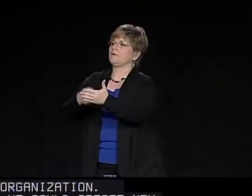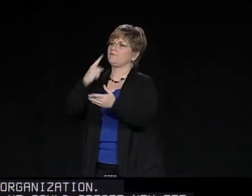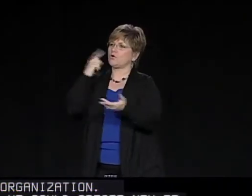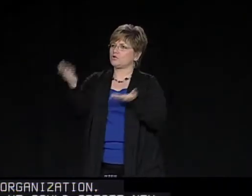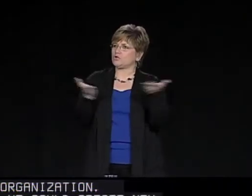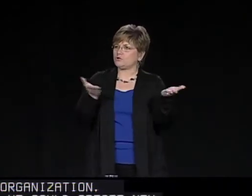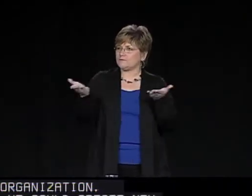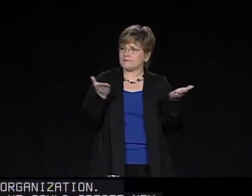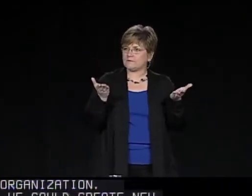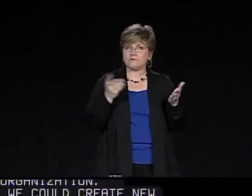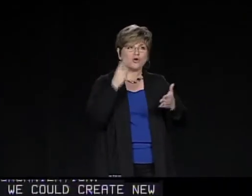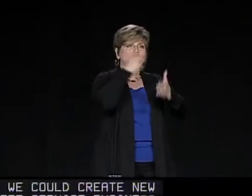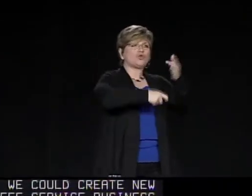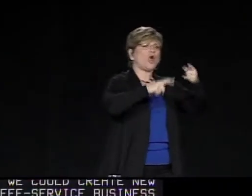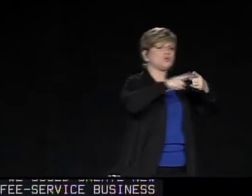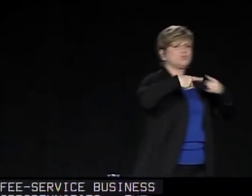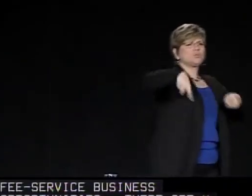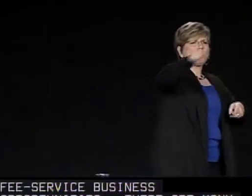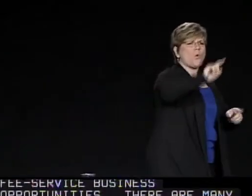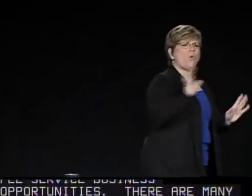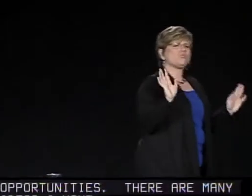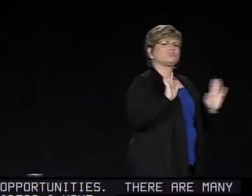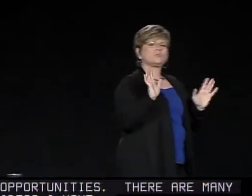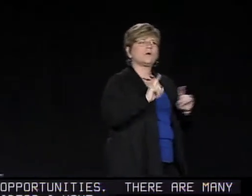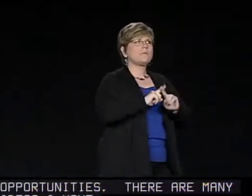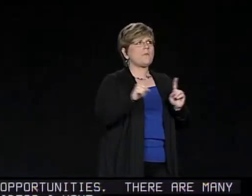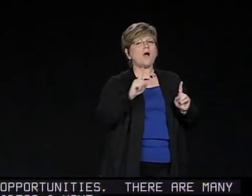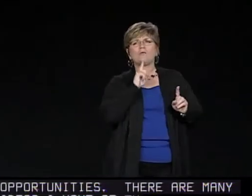of things where we could charge for services.